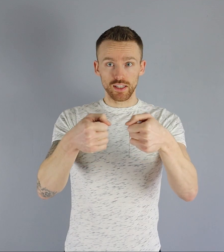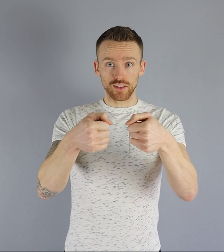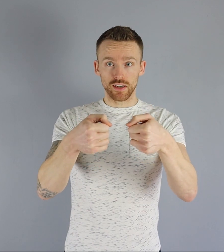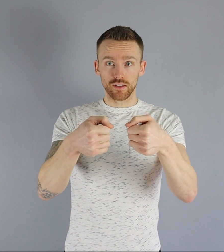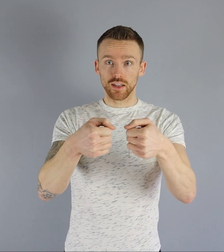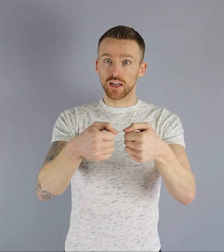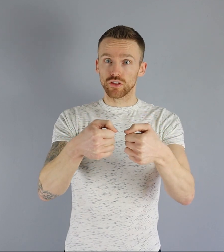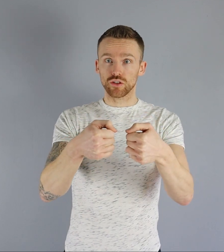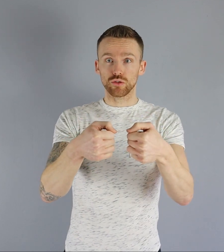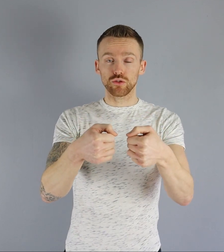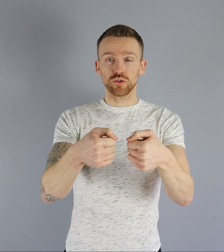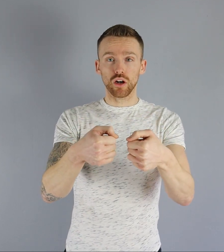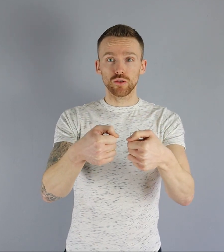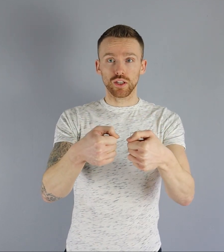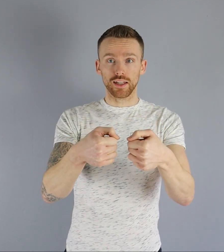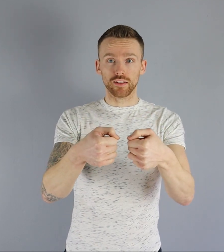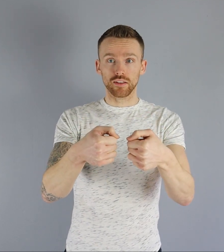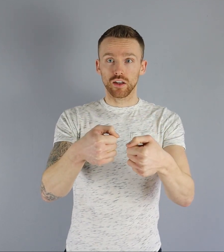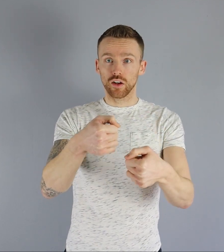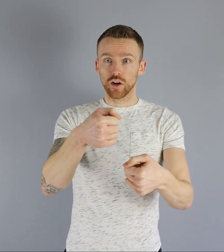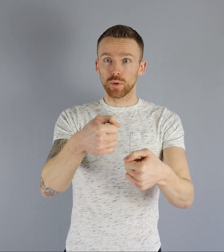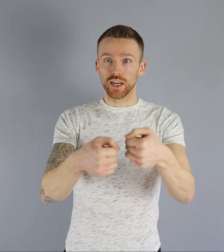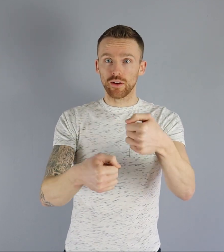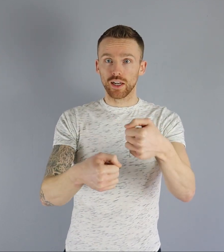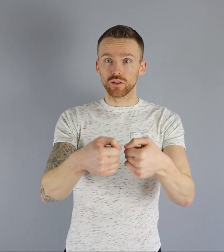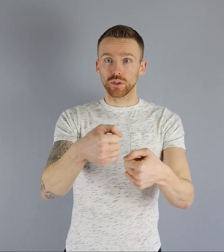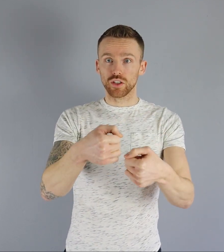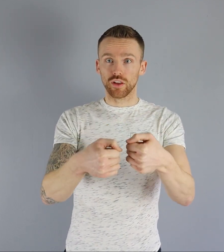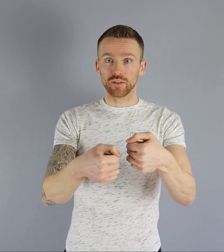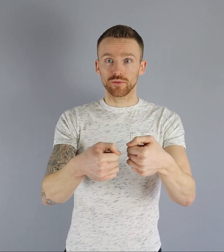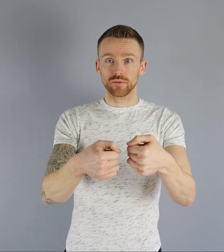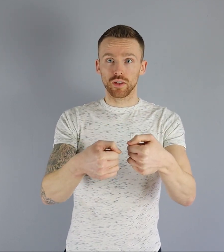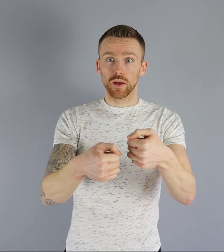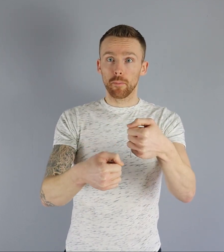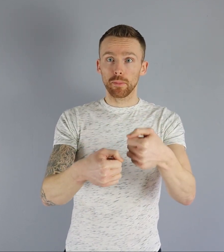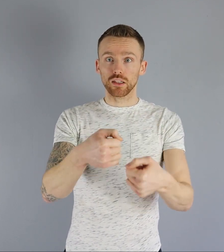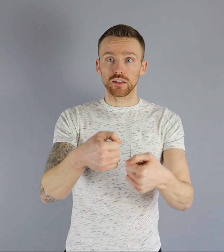these in and just use two closed hands up and down next to each other. Milk.